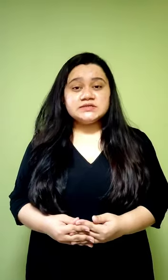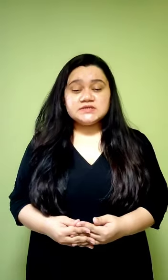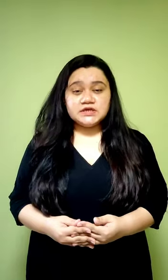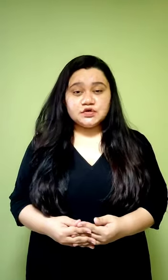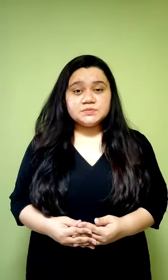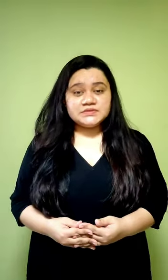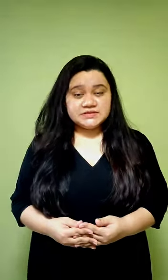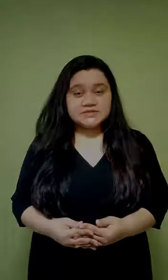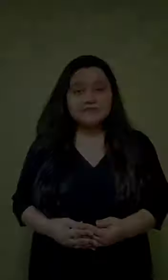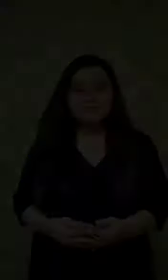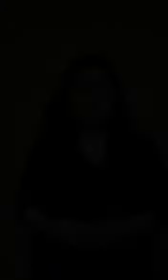stay home stay safe